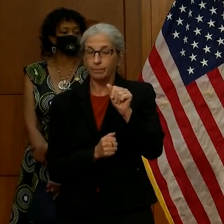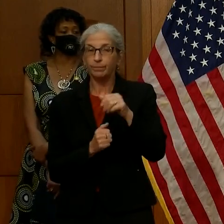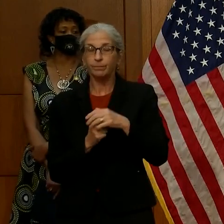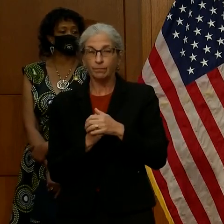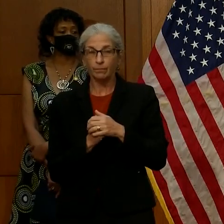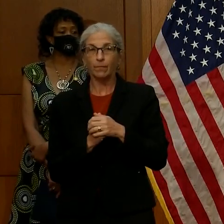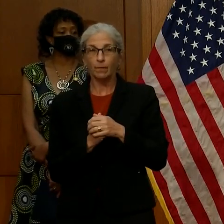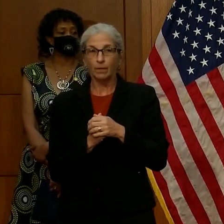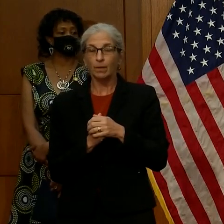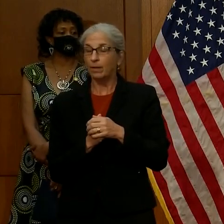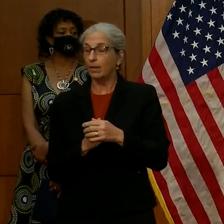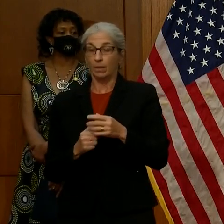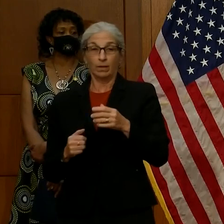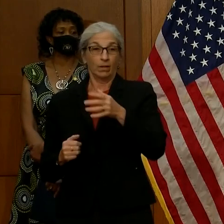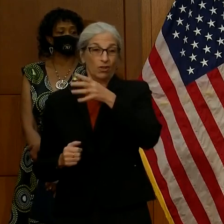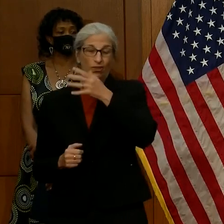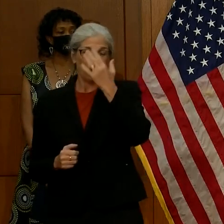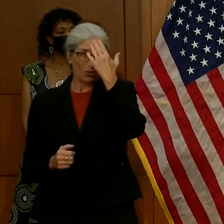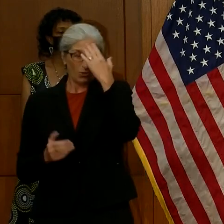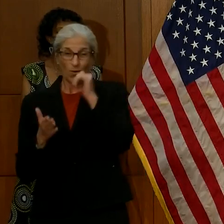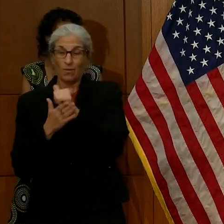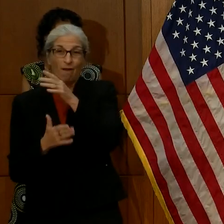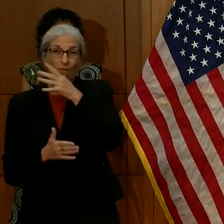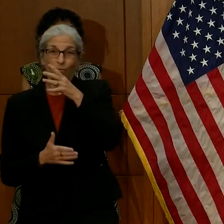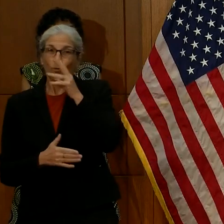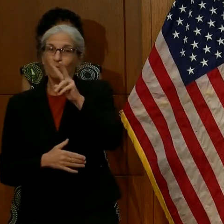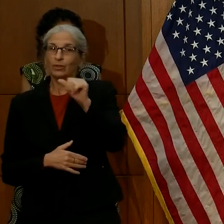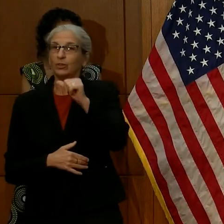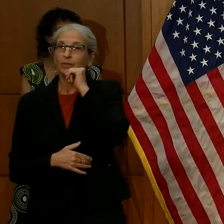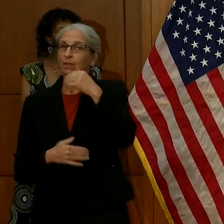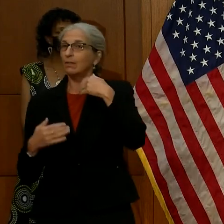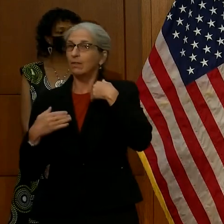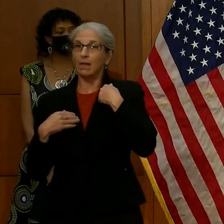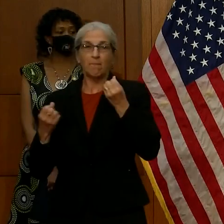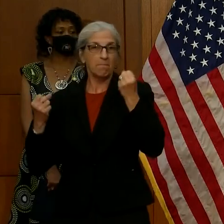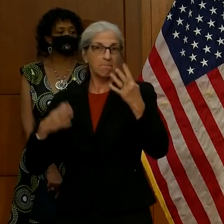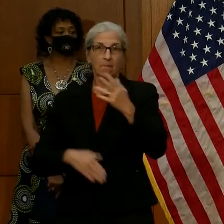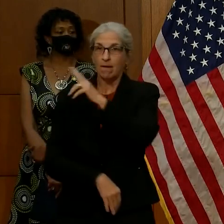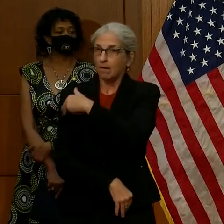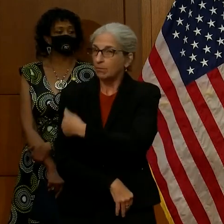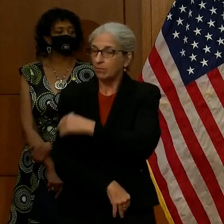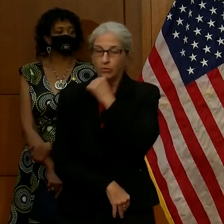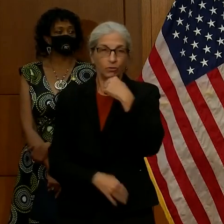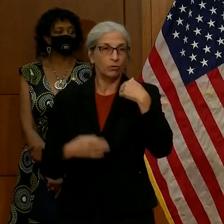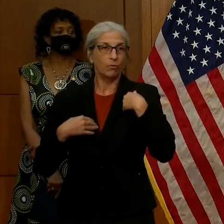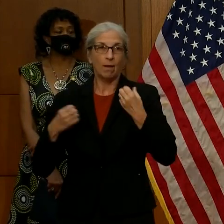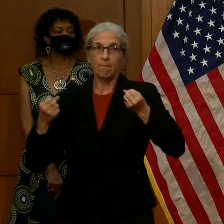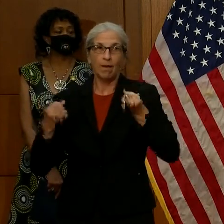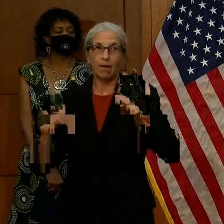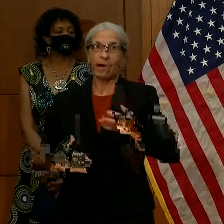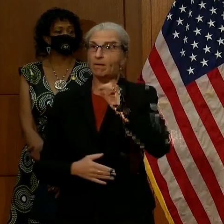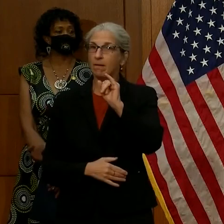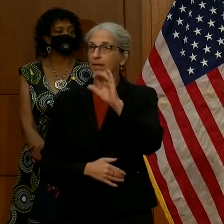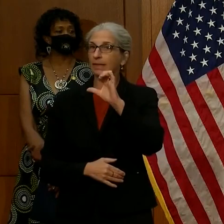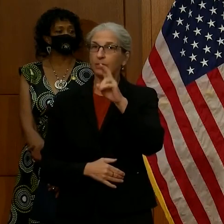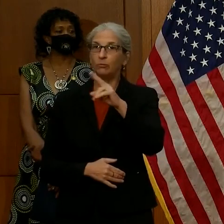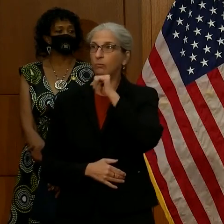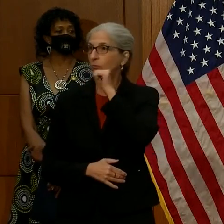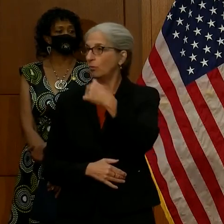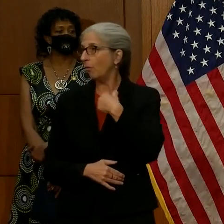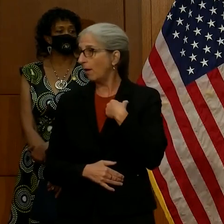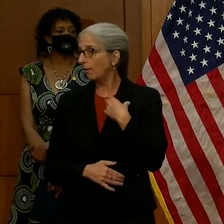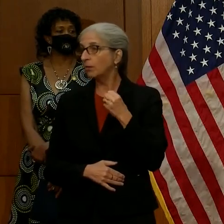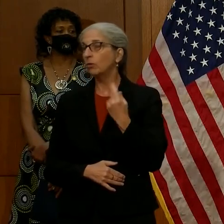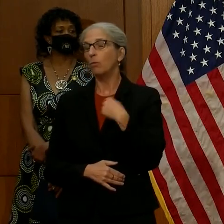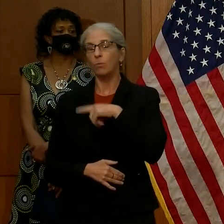lack of the ICU capabilities in those areas. And so we have to be very vigilant and we will